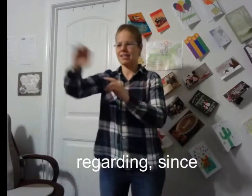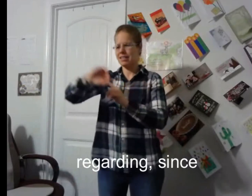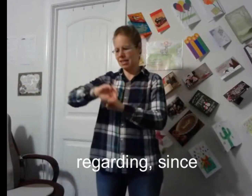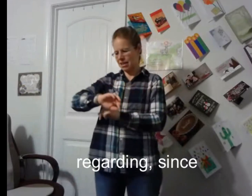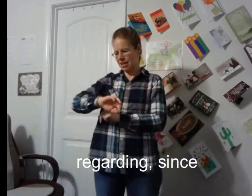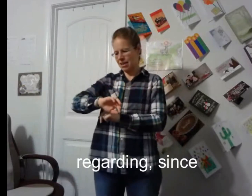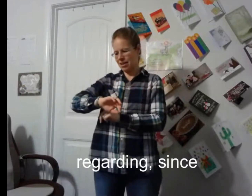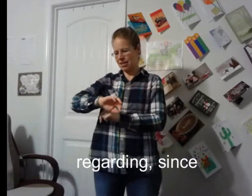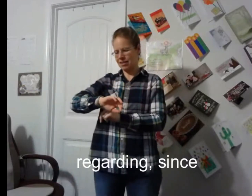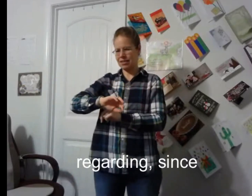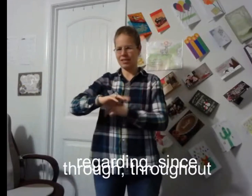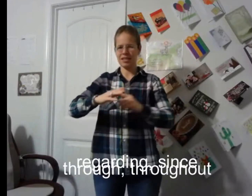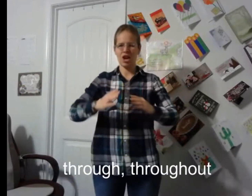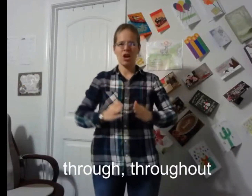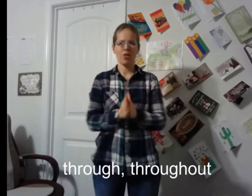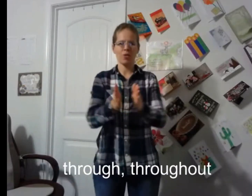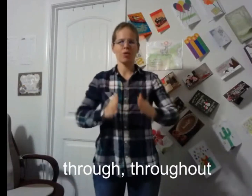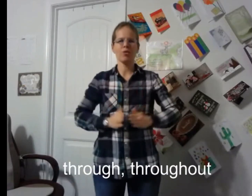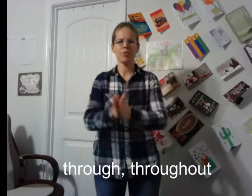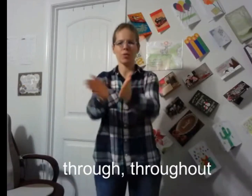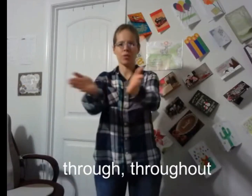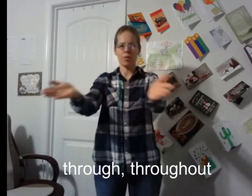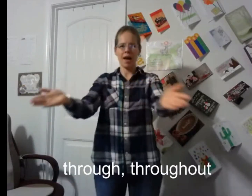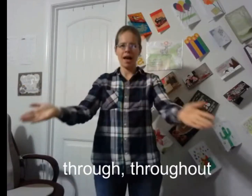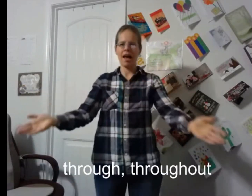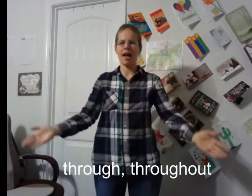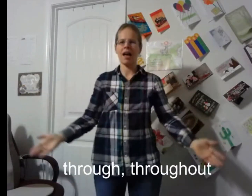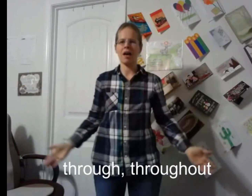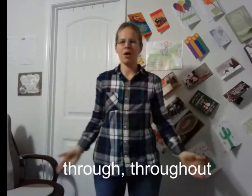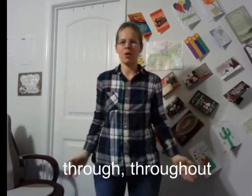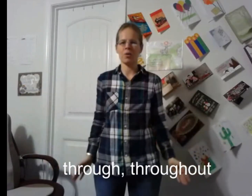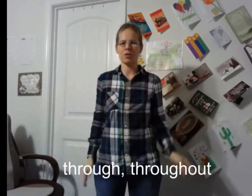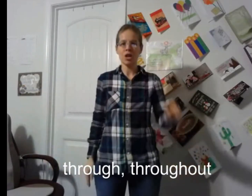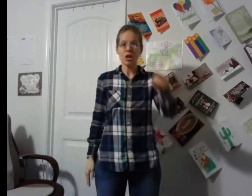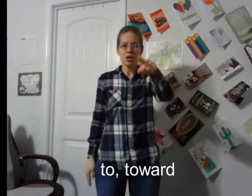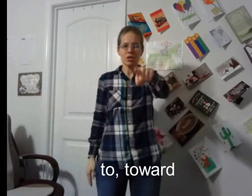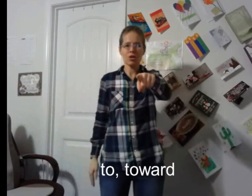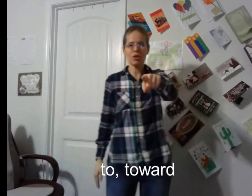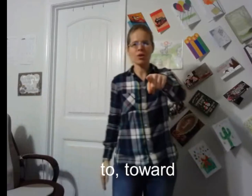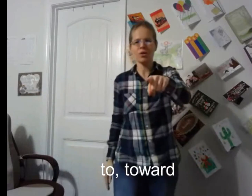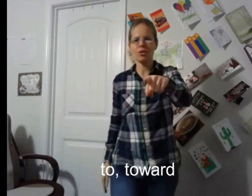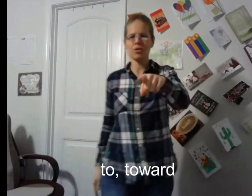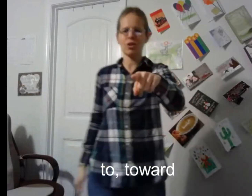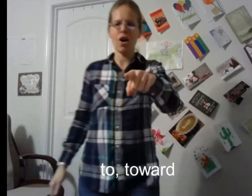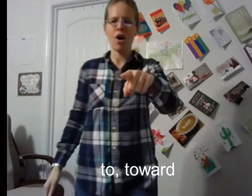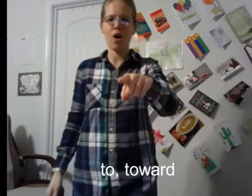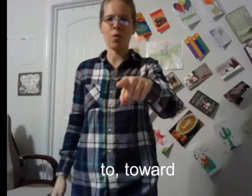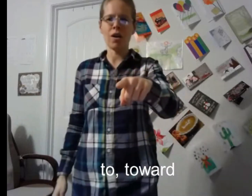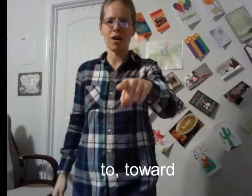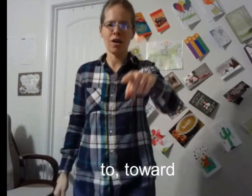sins, through throughout, to toward,